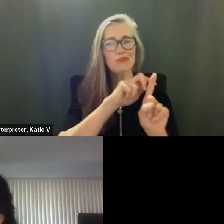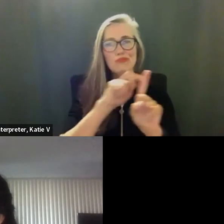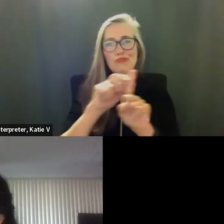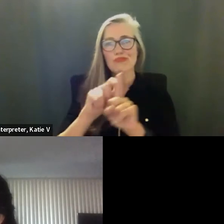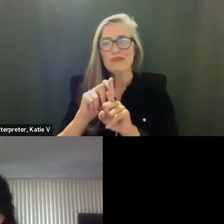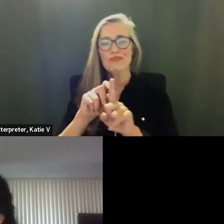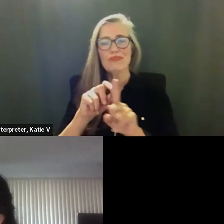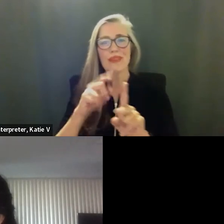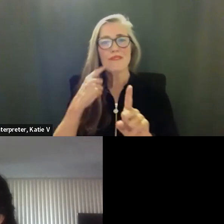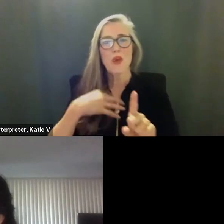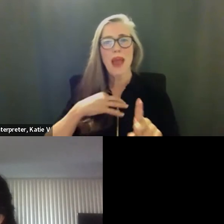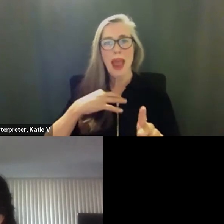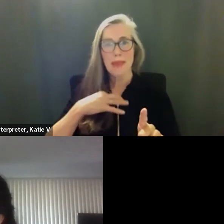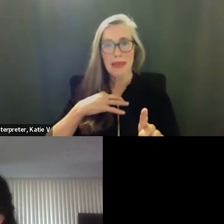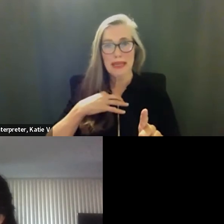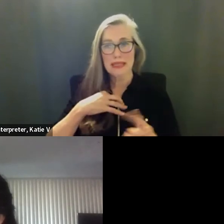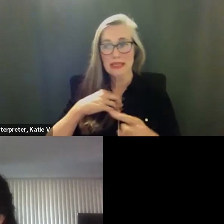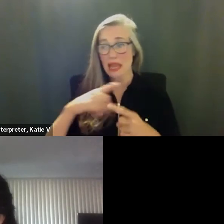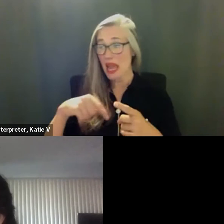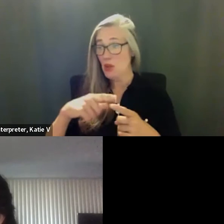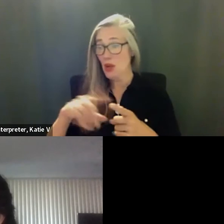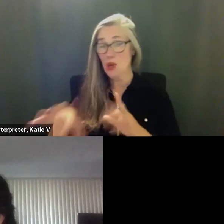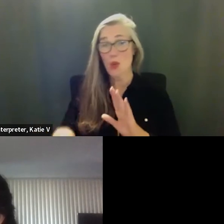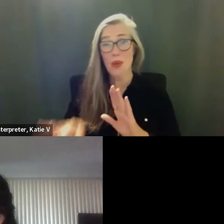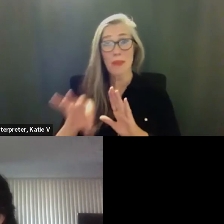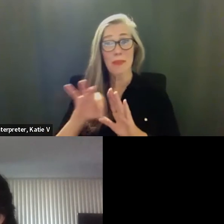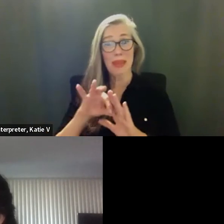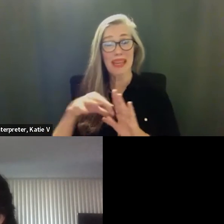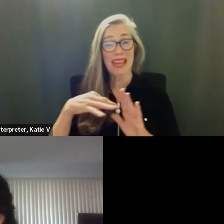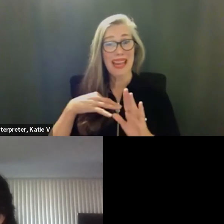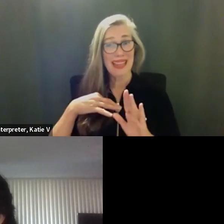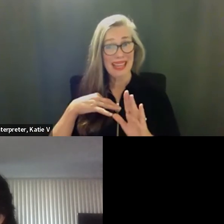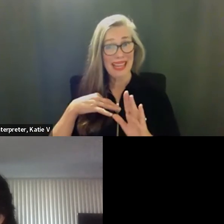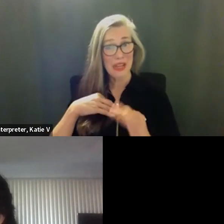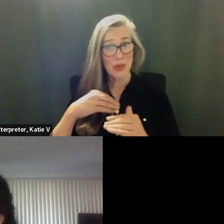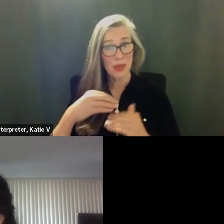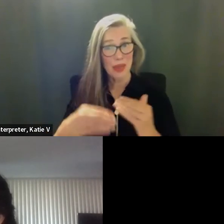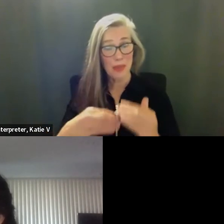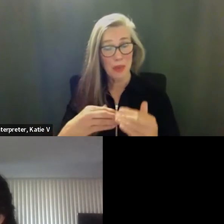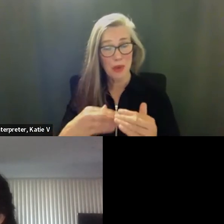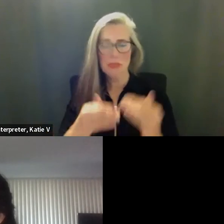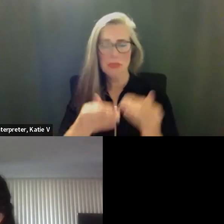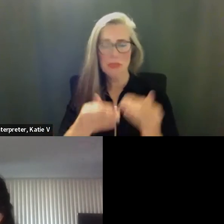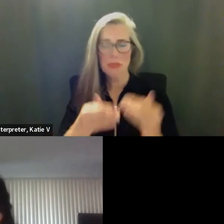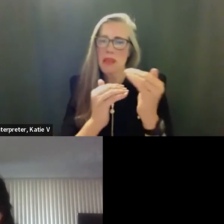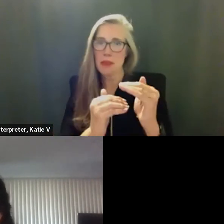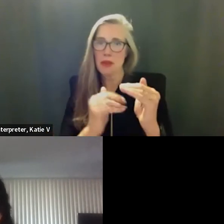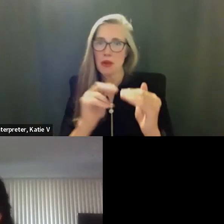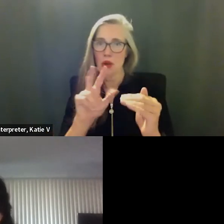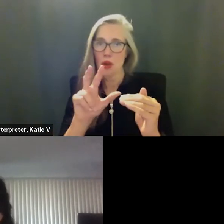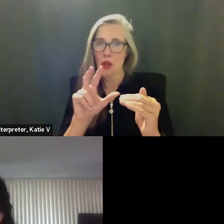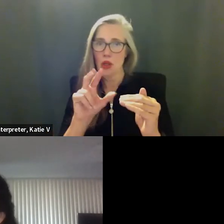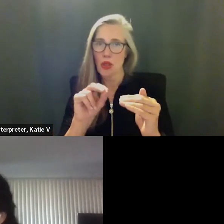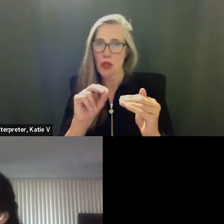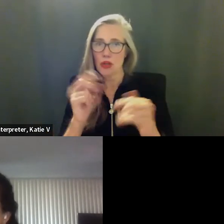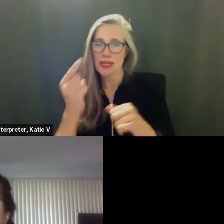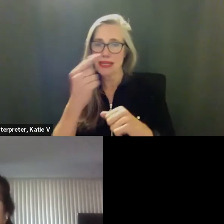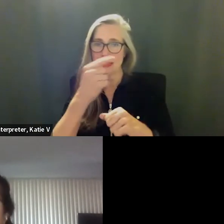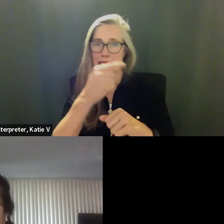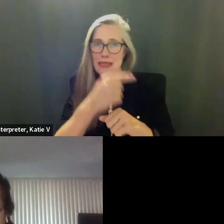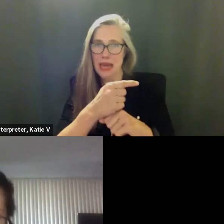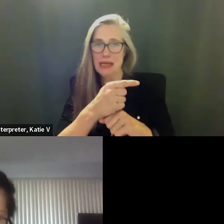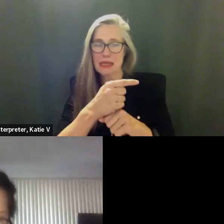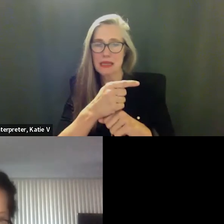you've selected the candidate going through that process you have 30 days uh for or well we'll have to wait for 30 days